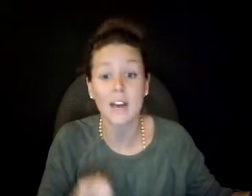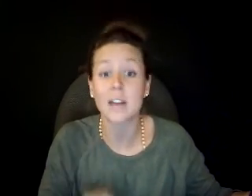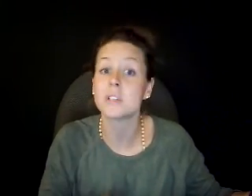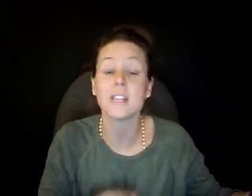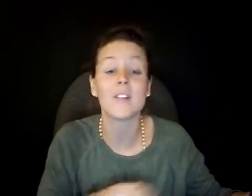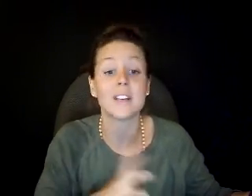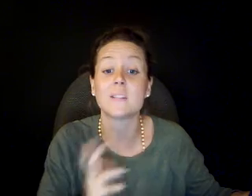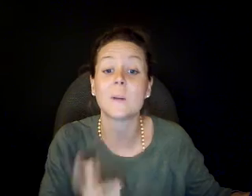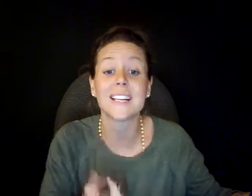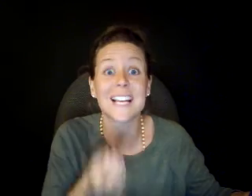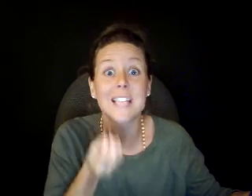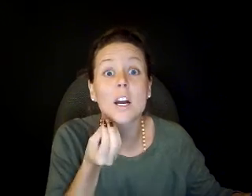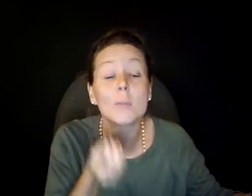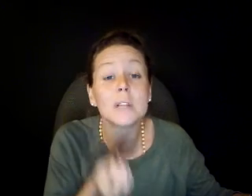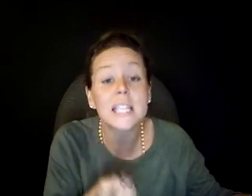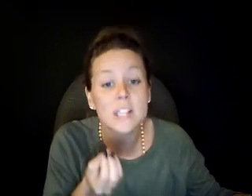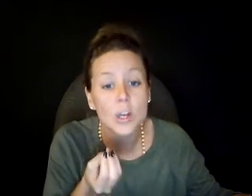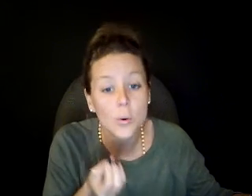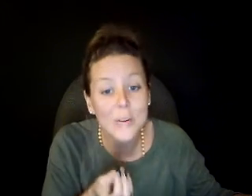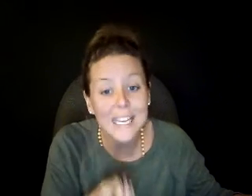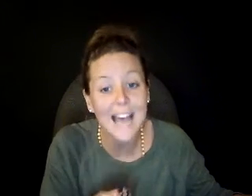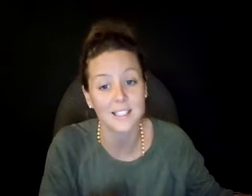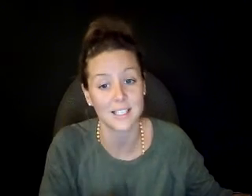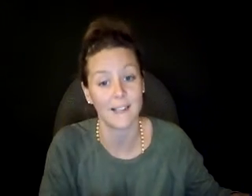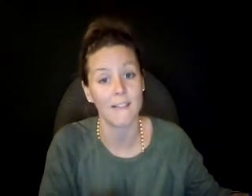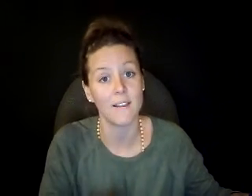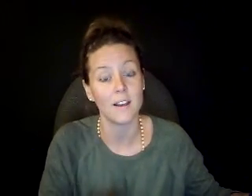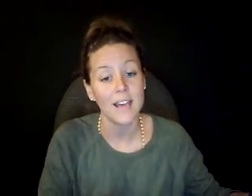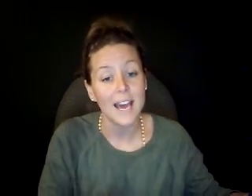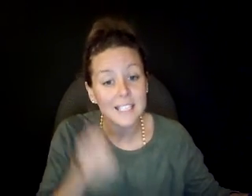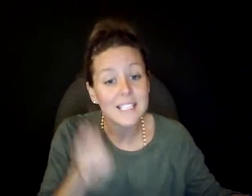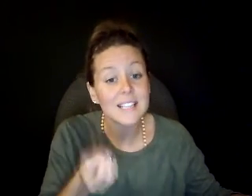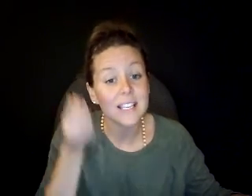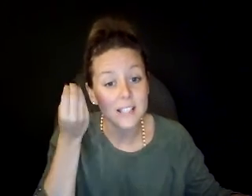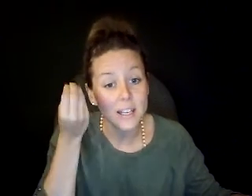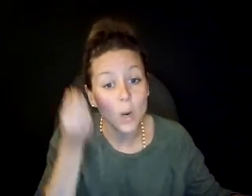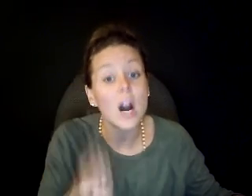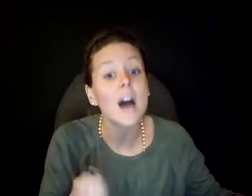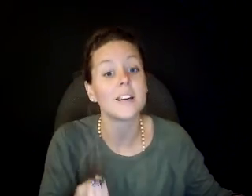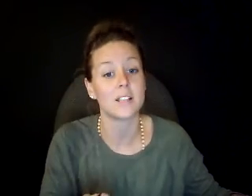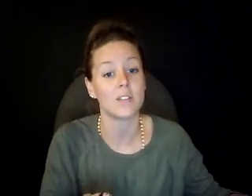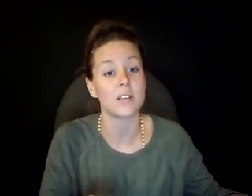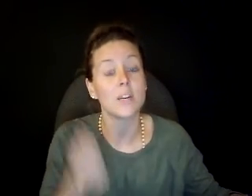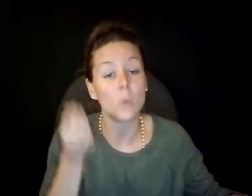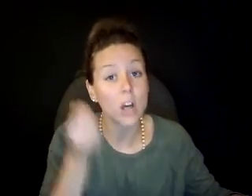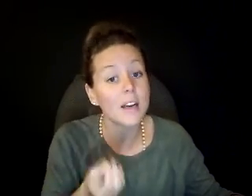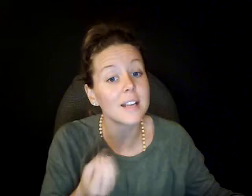and receive and experience as a complete reality. And it is in this, in what God has given us, in what God has